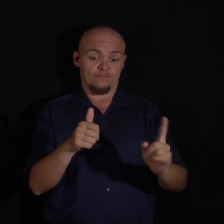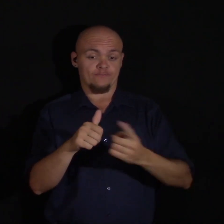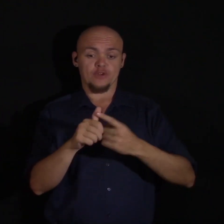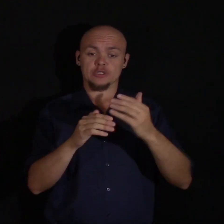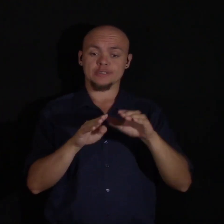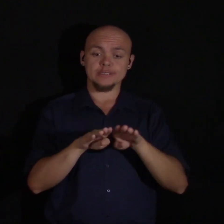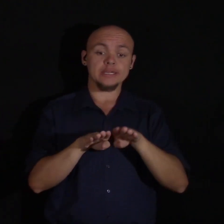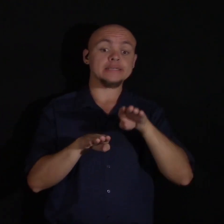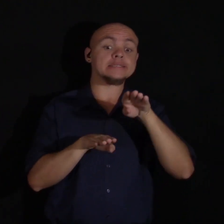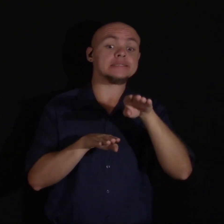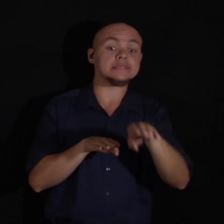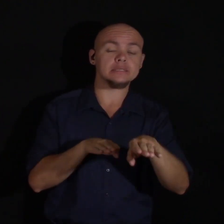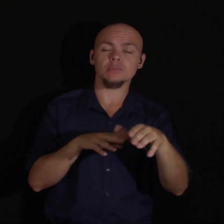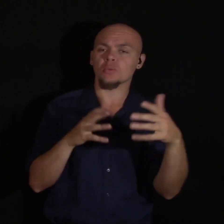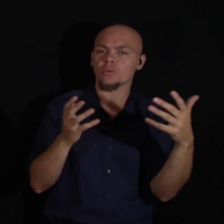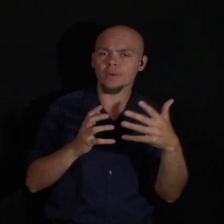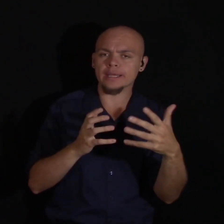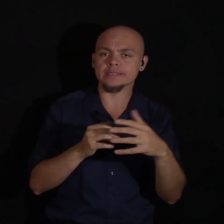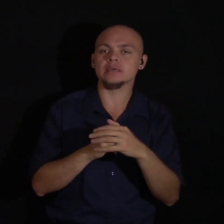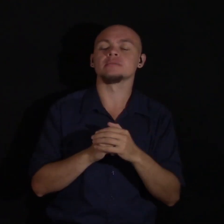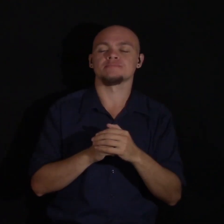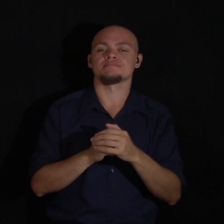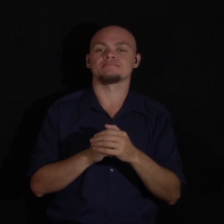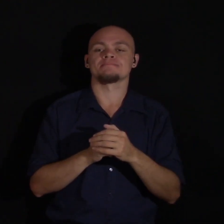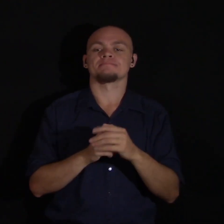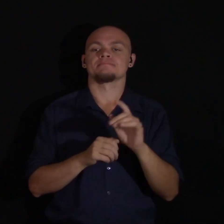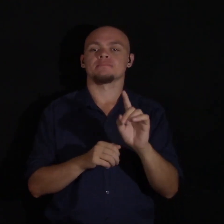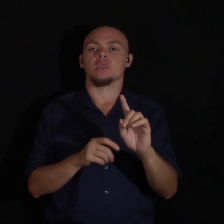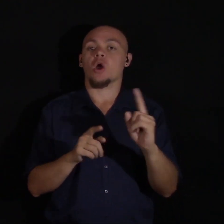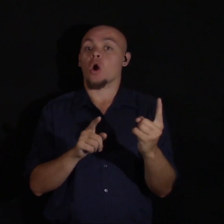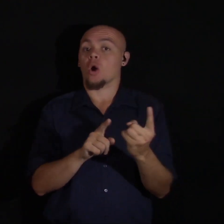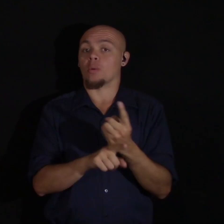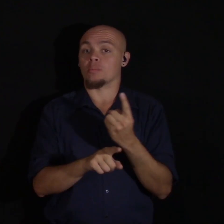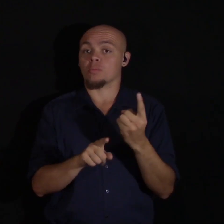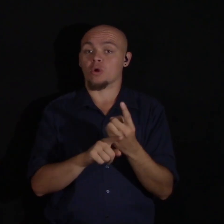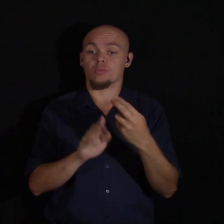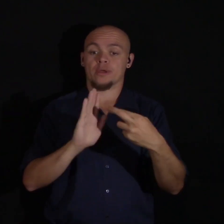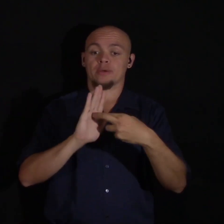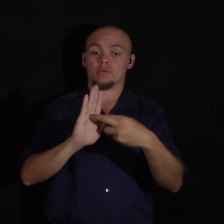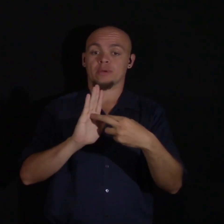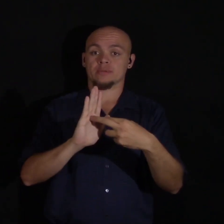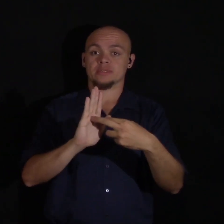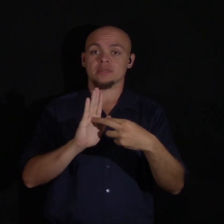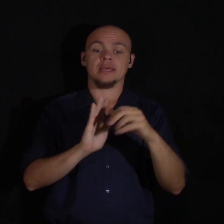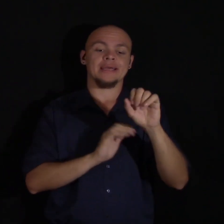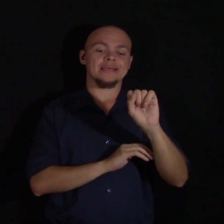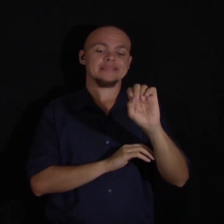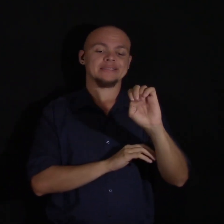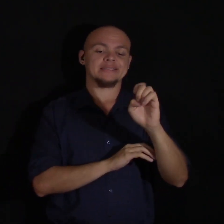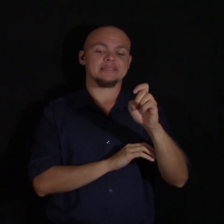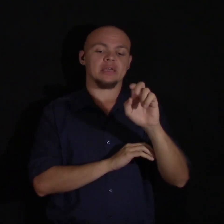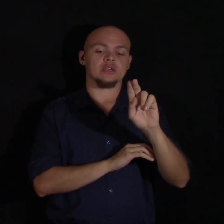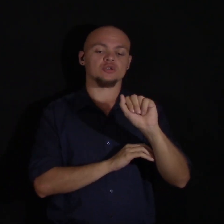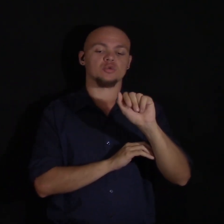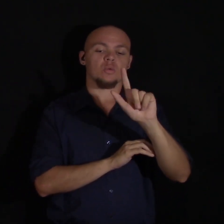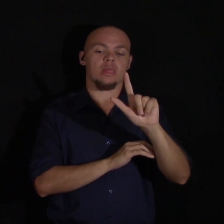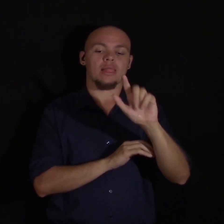is appropriate representation in sexual education at schools.